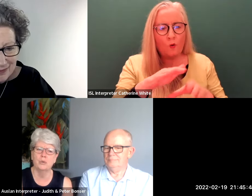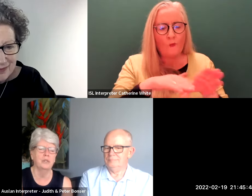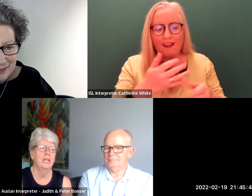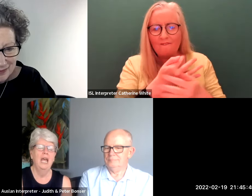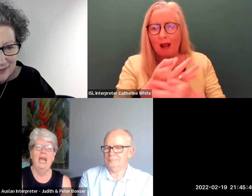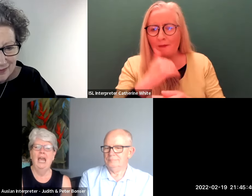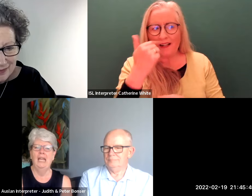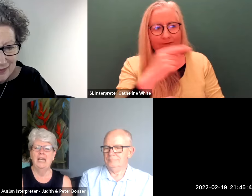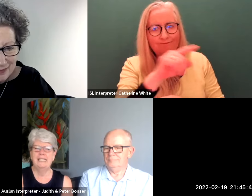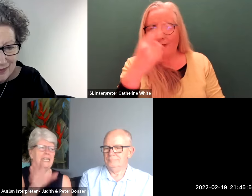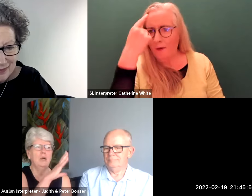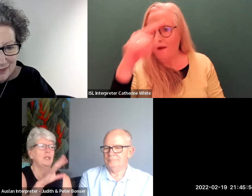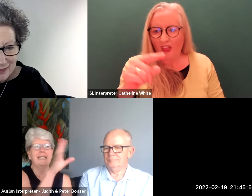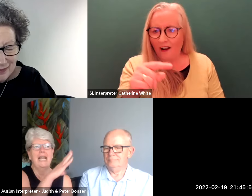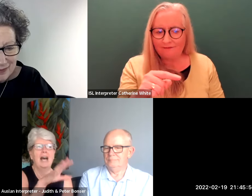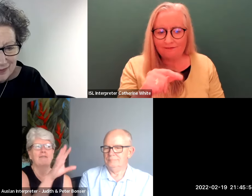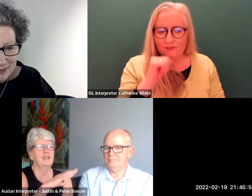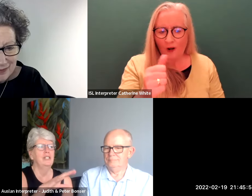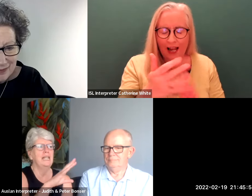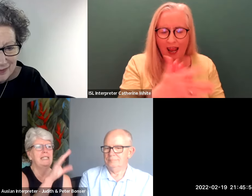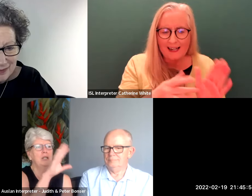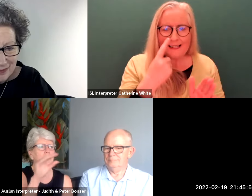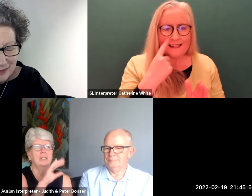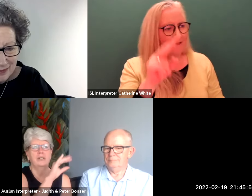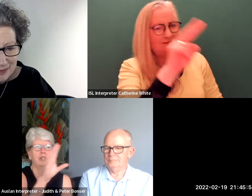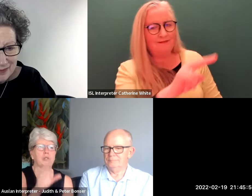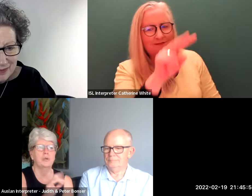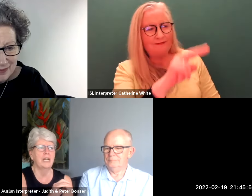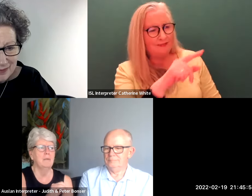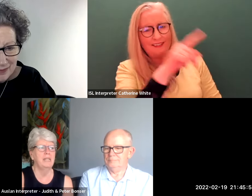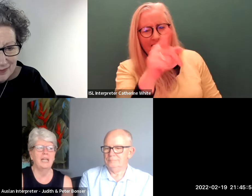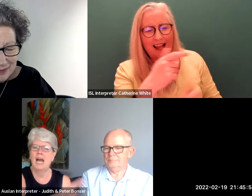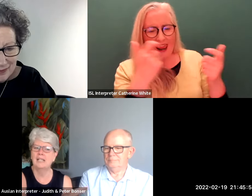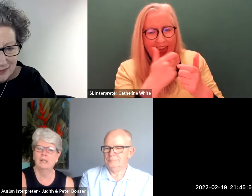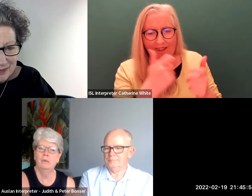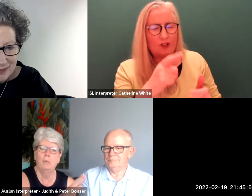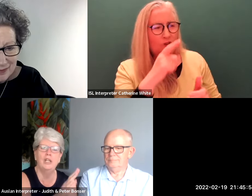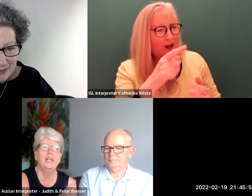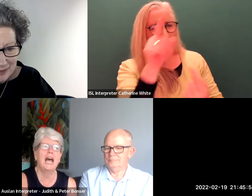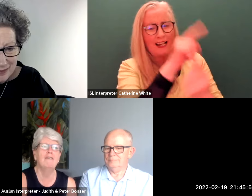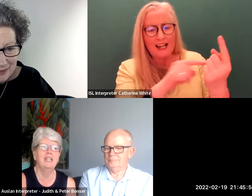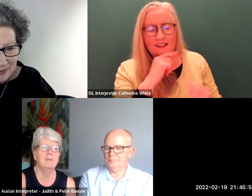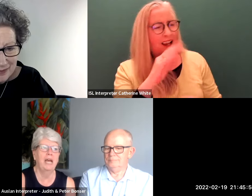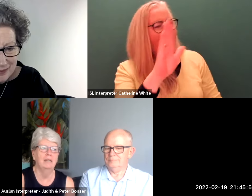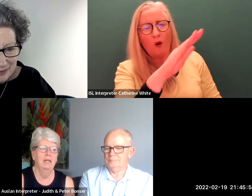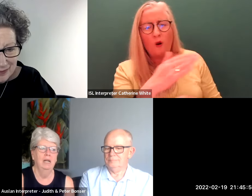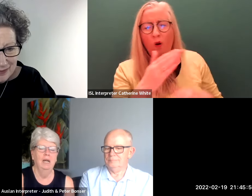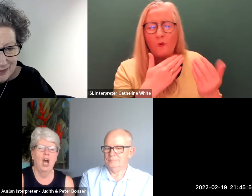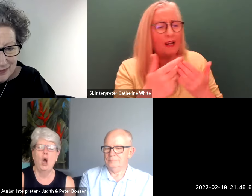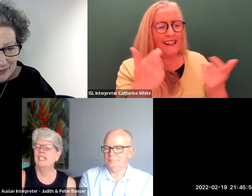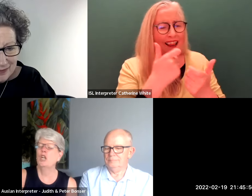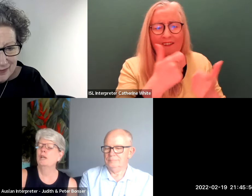language or they see all this laughter and they see all the talking but they ask what are you laughing about